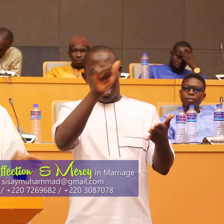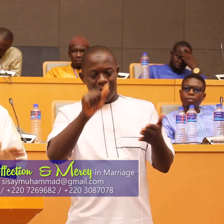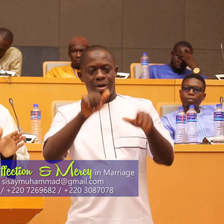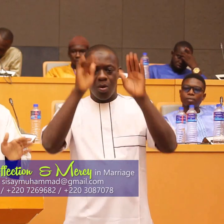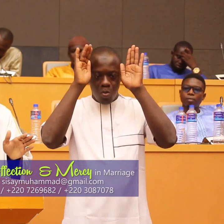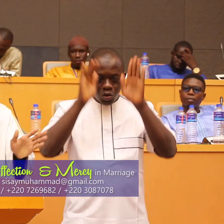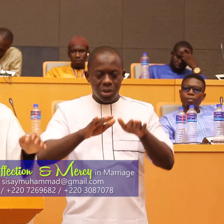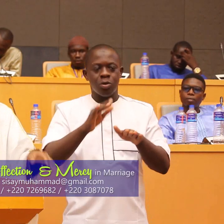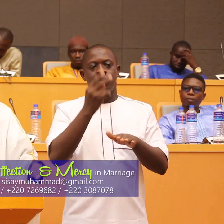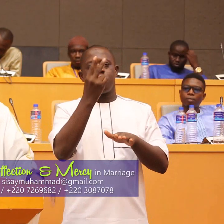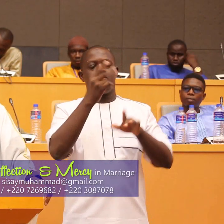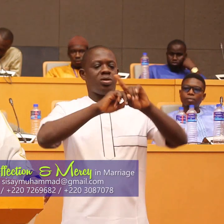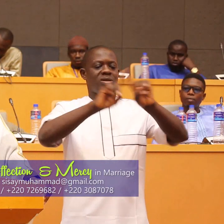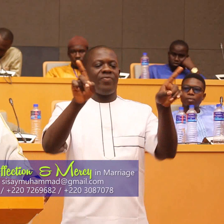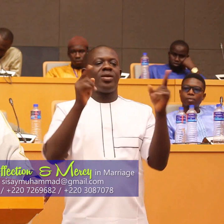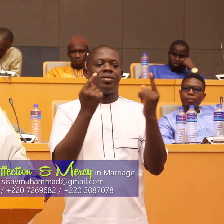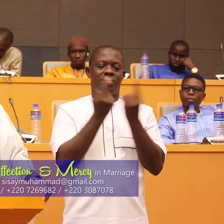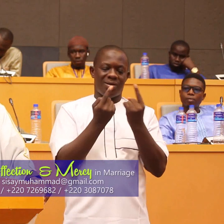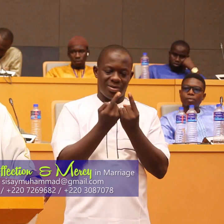they are two different things